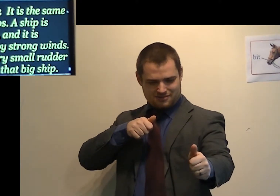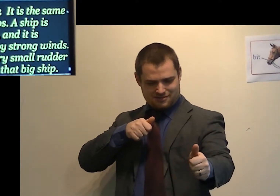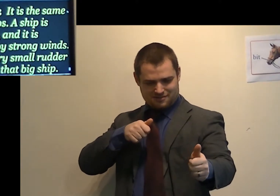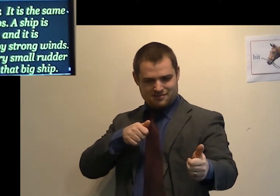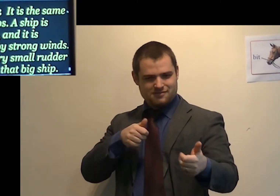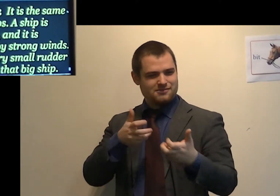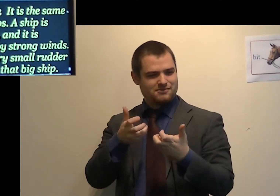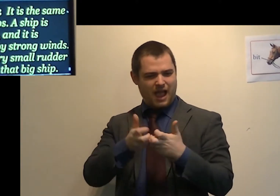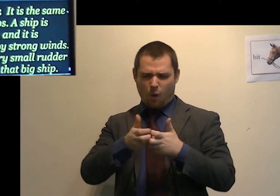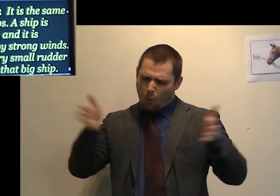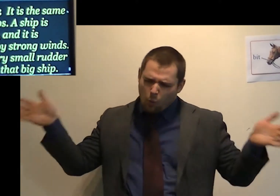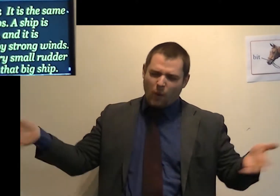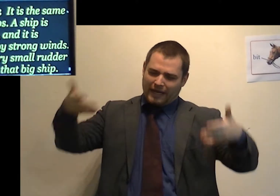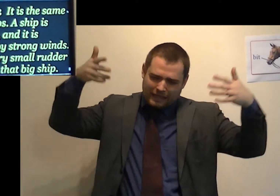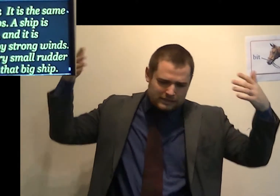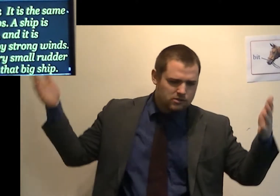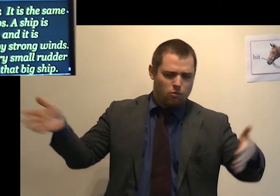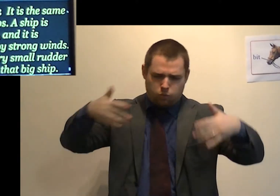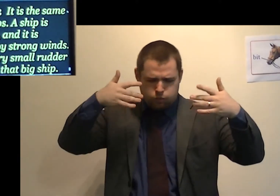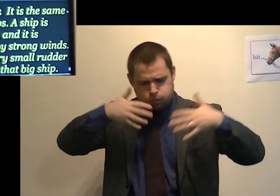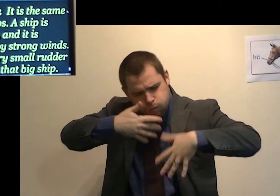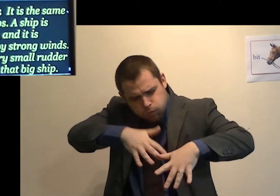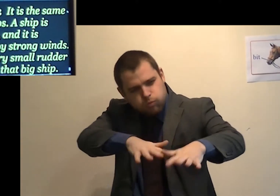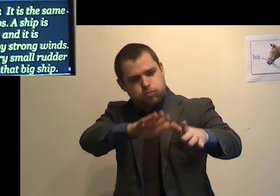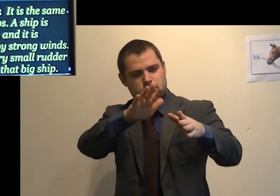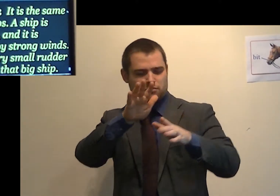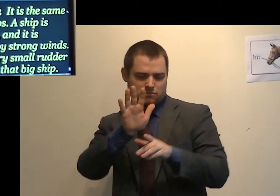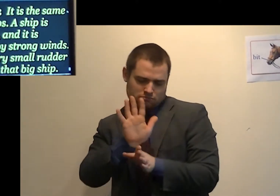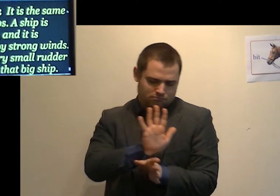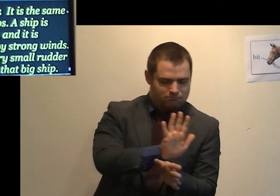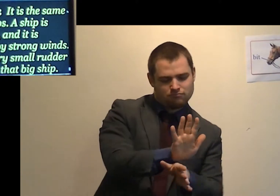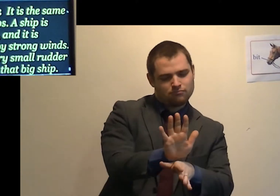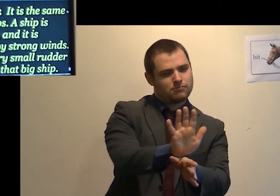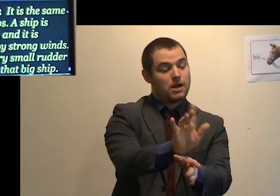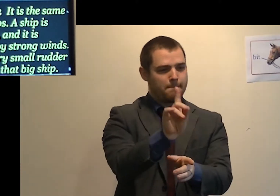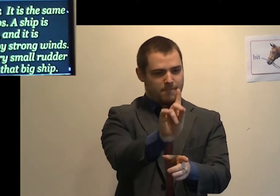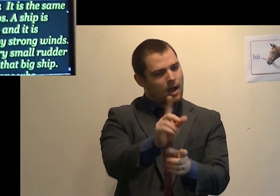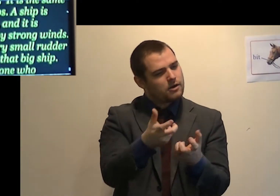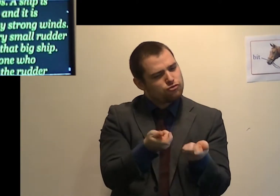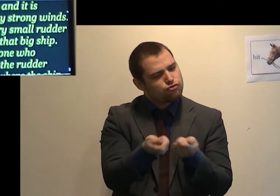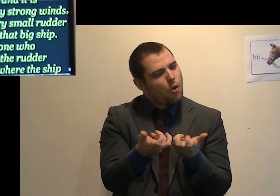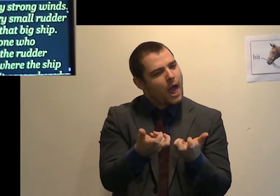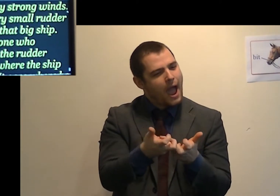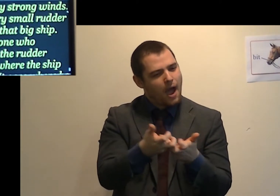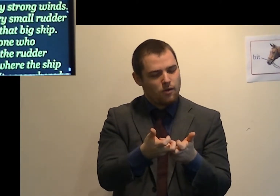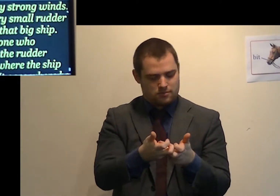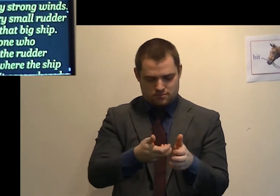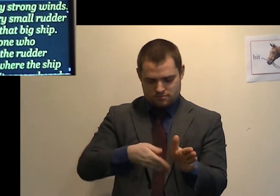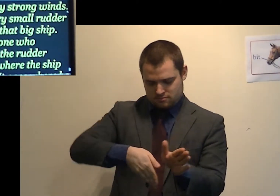by strong winds. But a very small rudder controls that big ship.